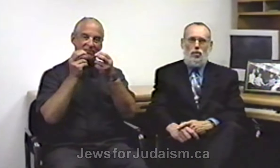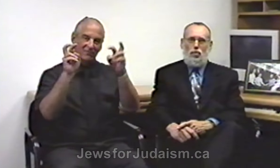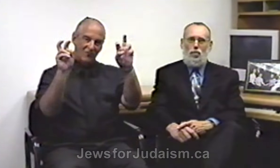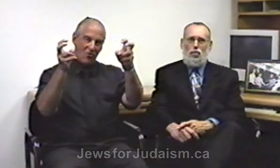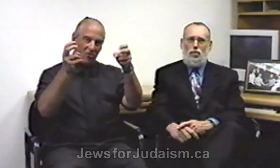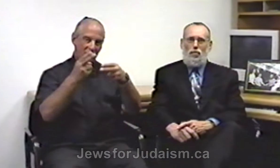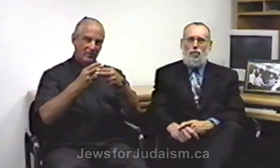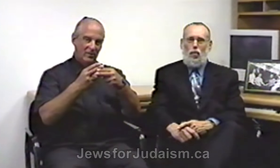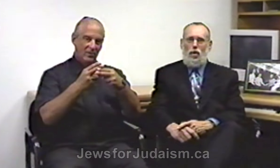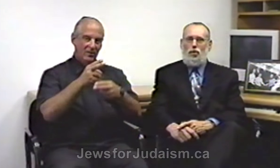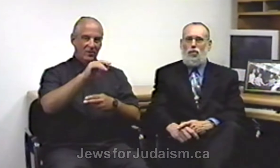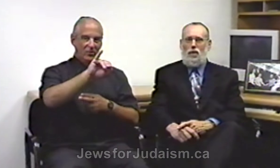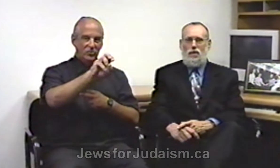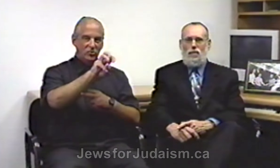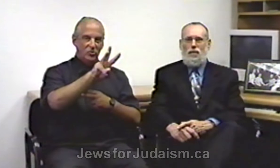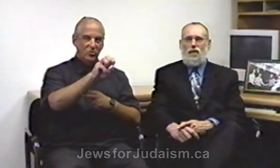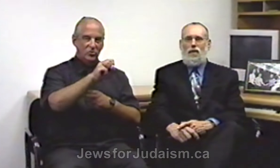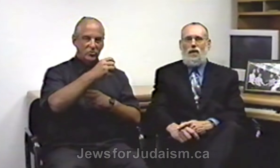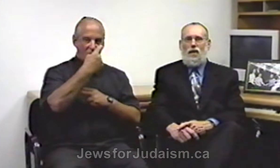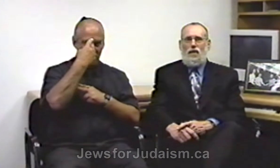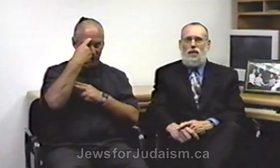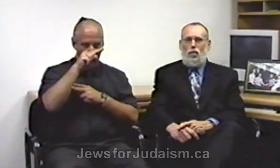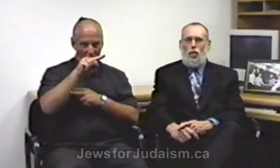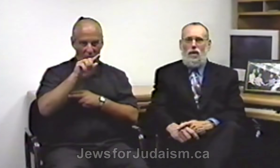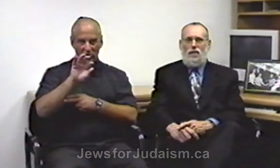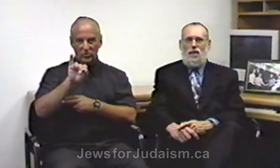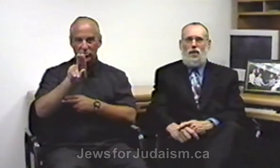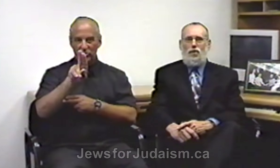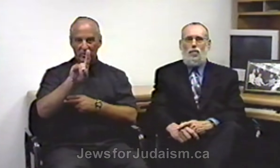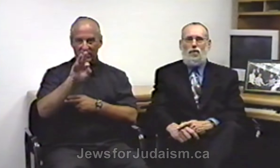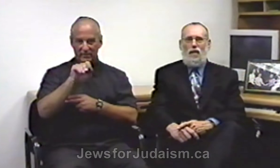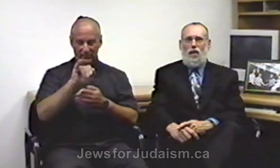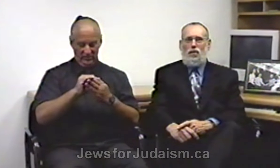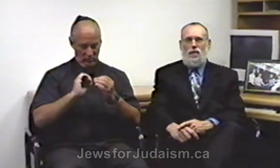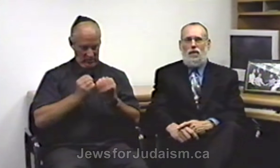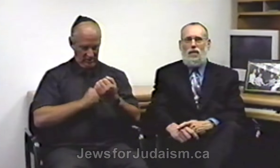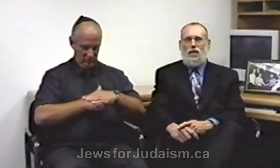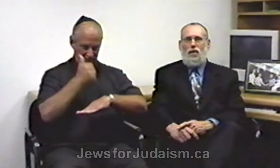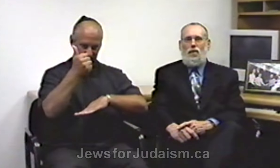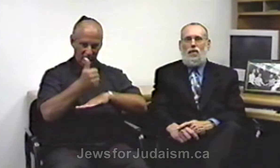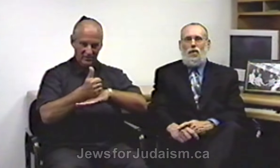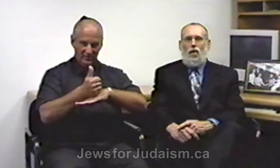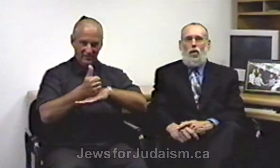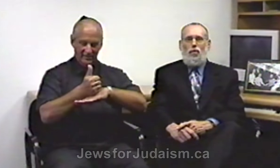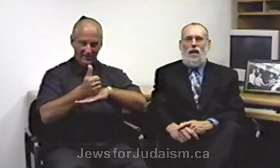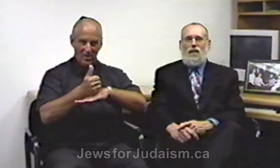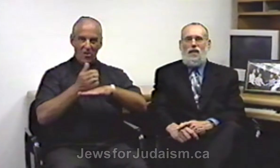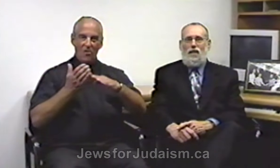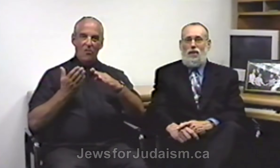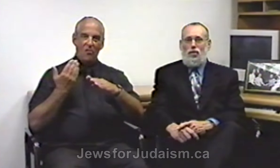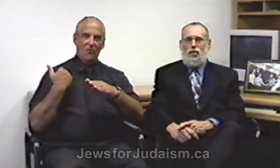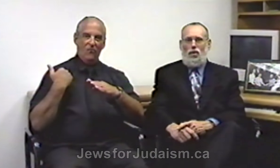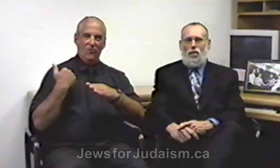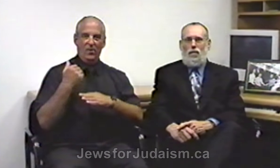Jews for Judaism. This organization was founded over 18 years ago